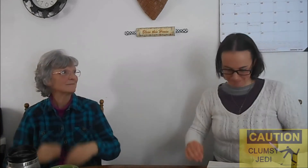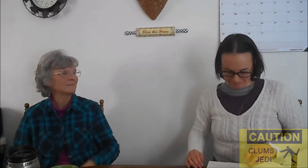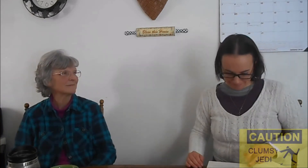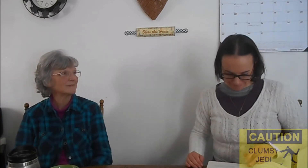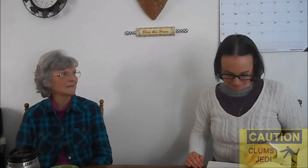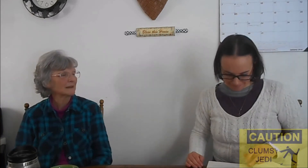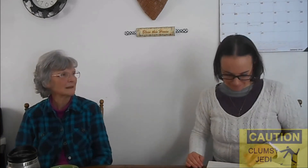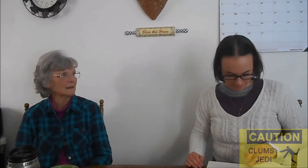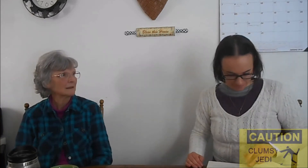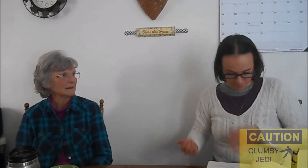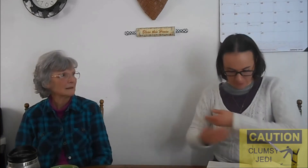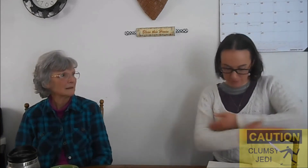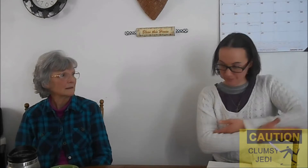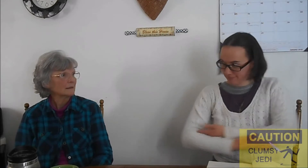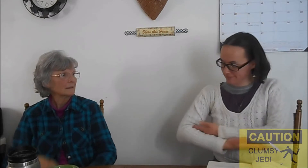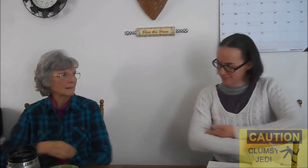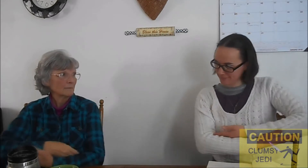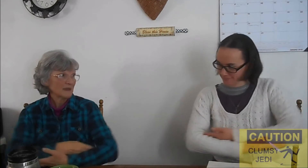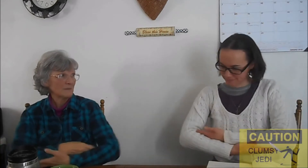baby.